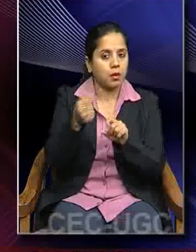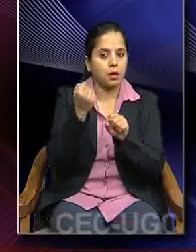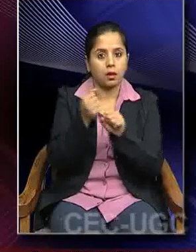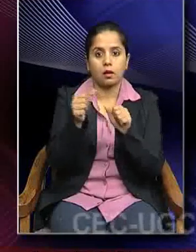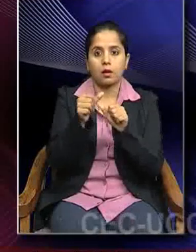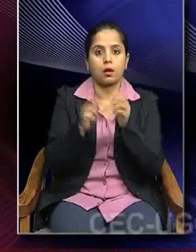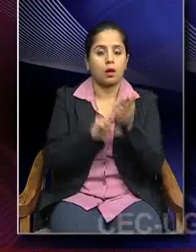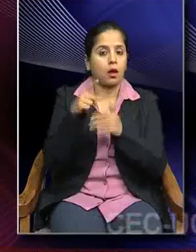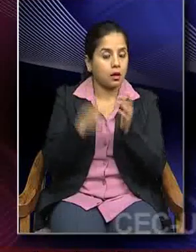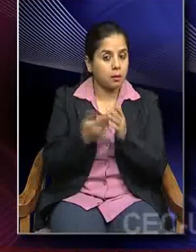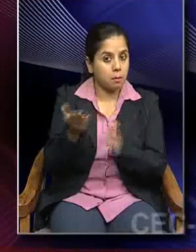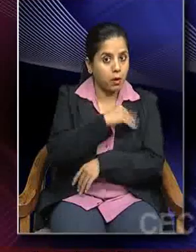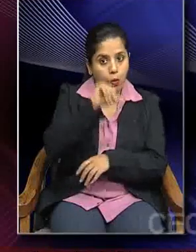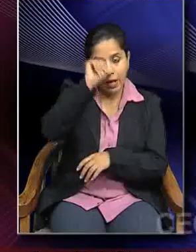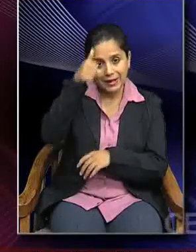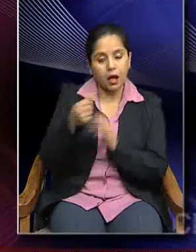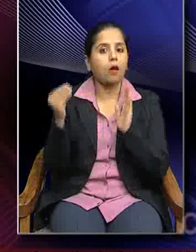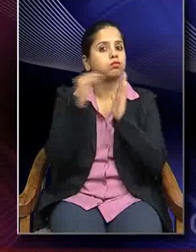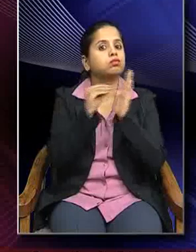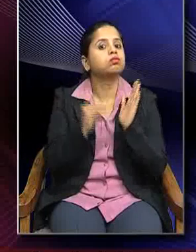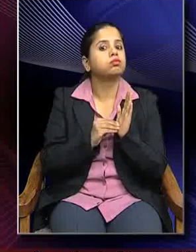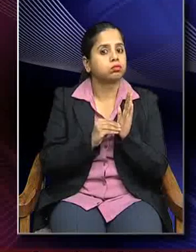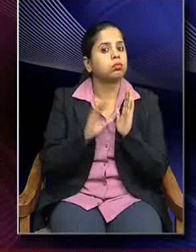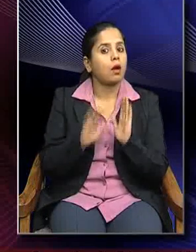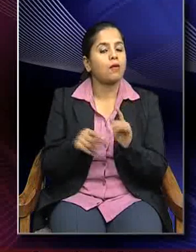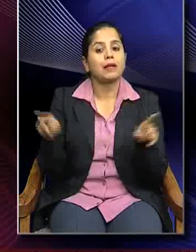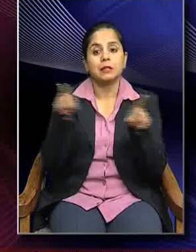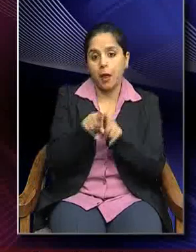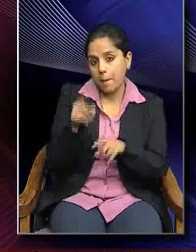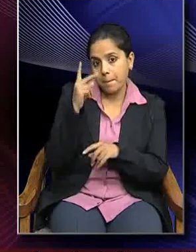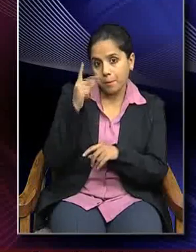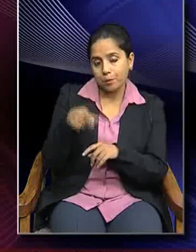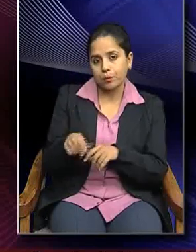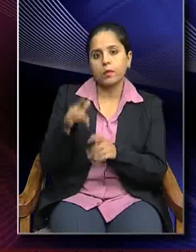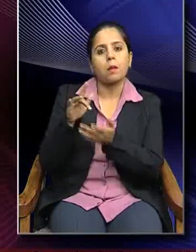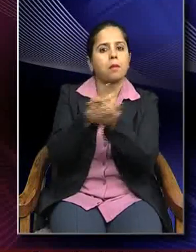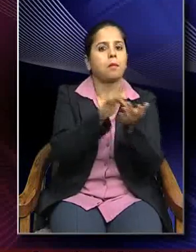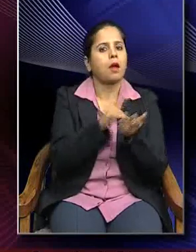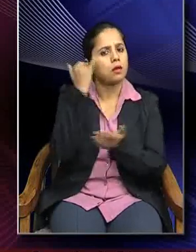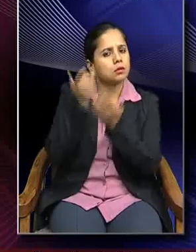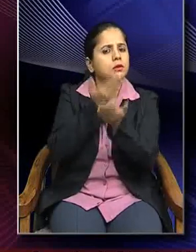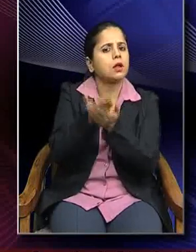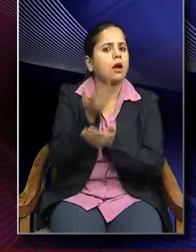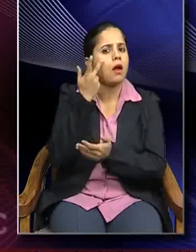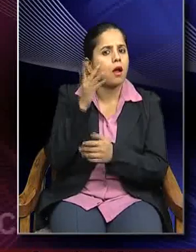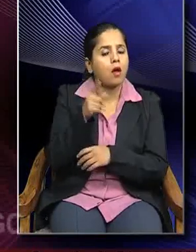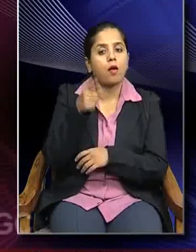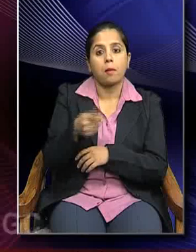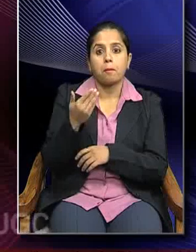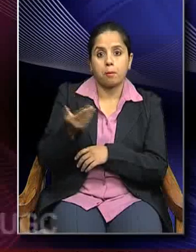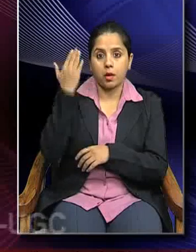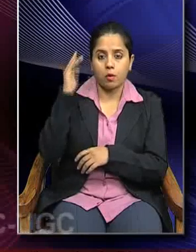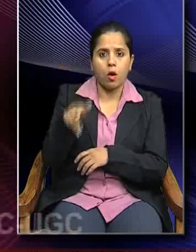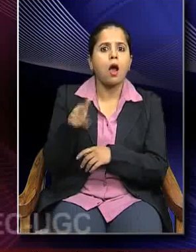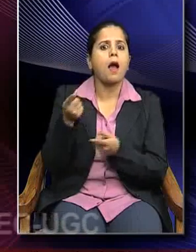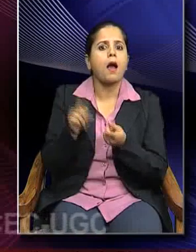in early Indian records. And as the location itself suggests that it was a point